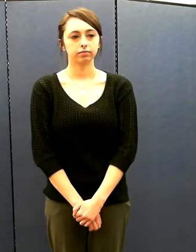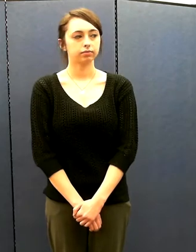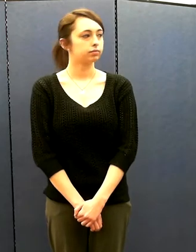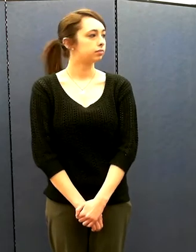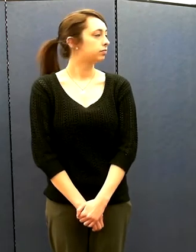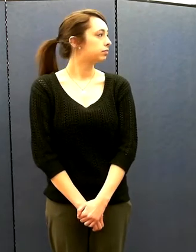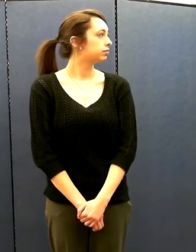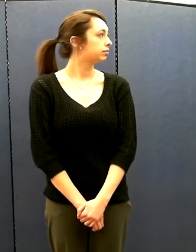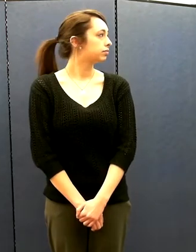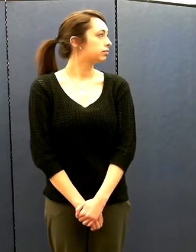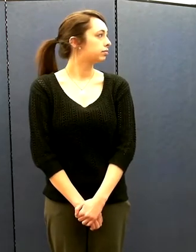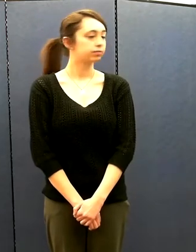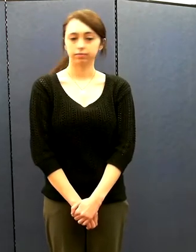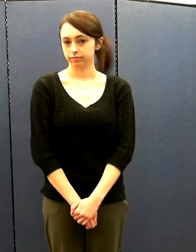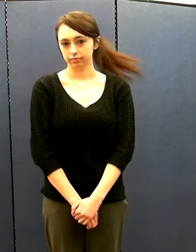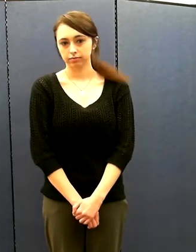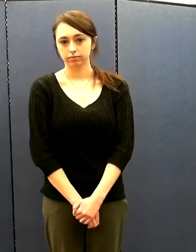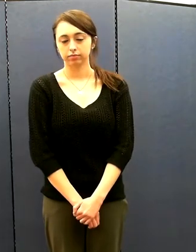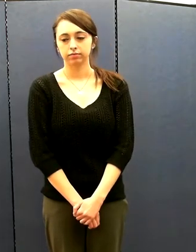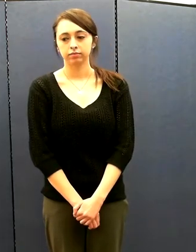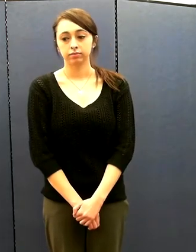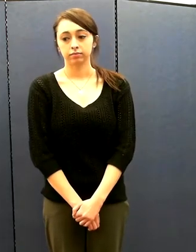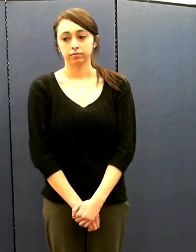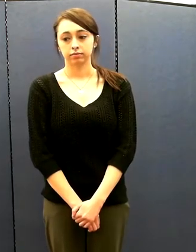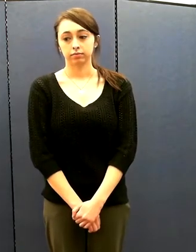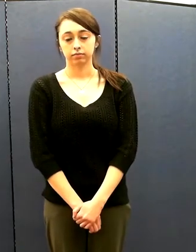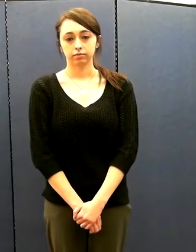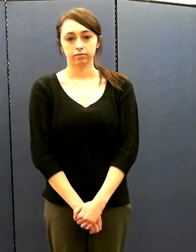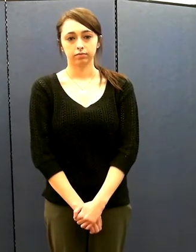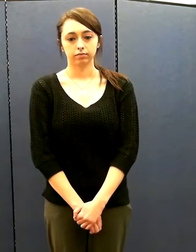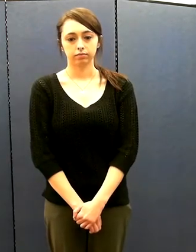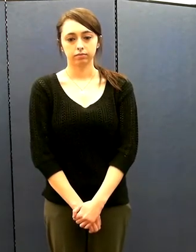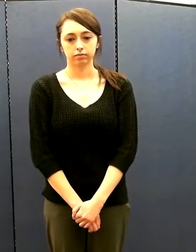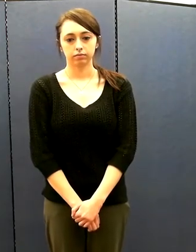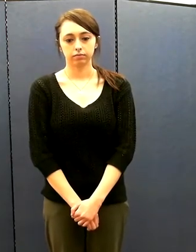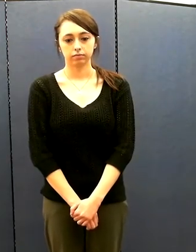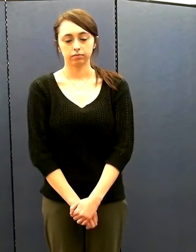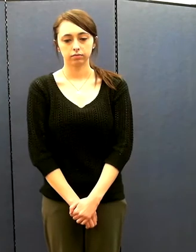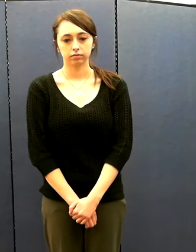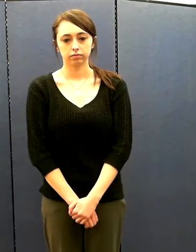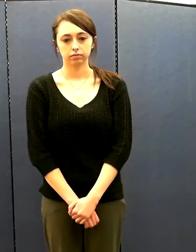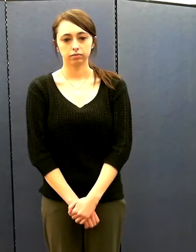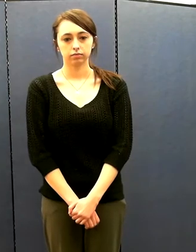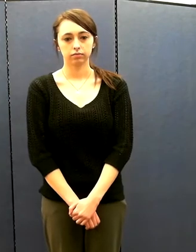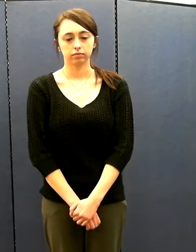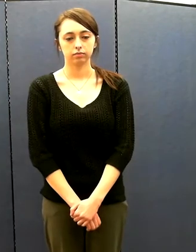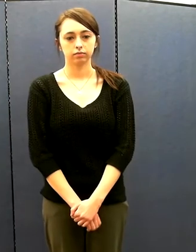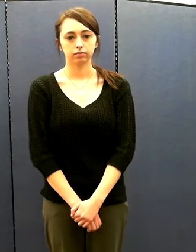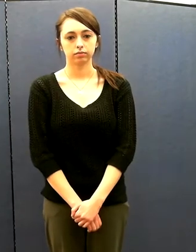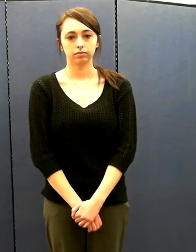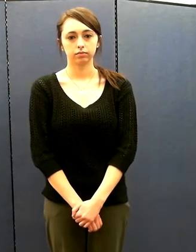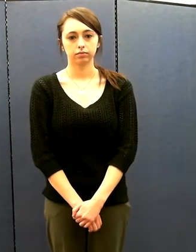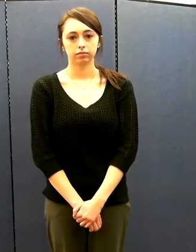It's a 15-hour course where five hours is spent in a classroom and 10 hours is spent on a range.